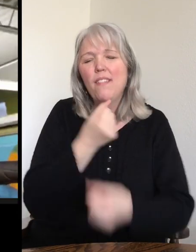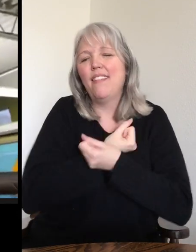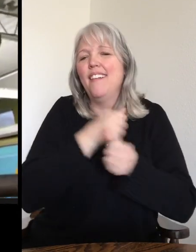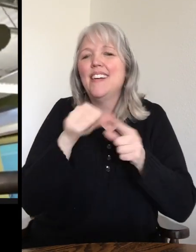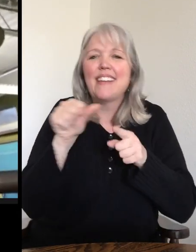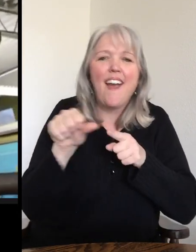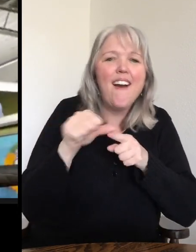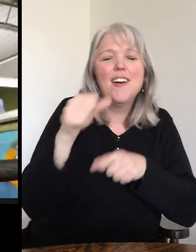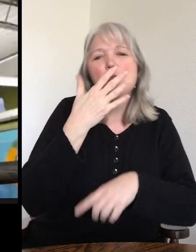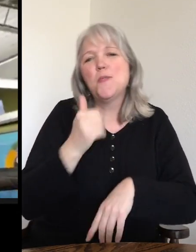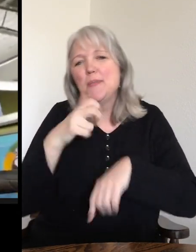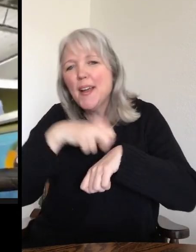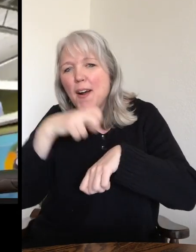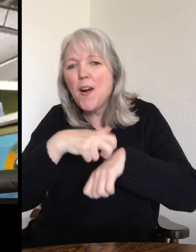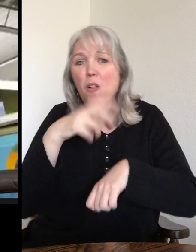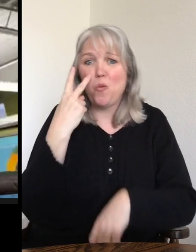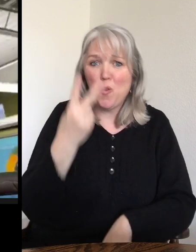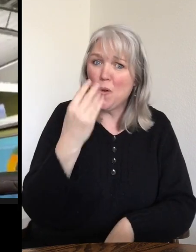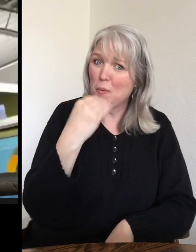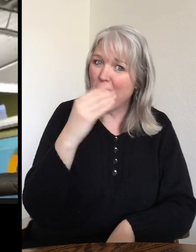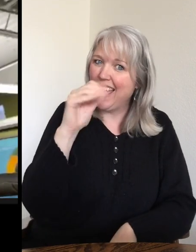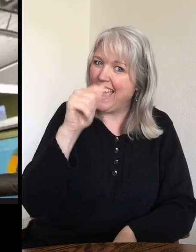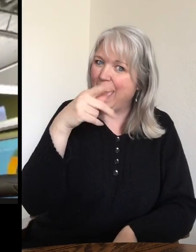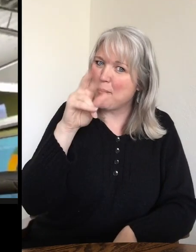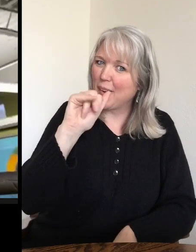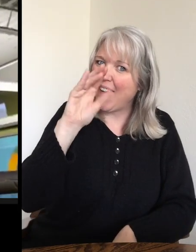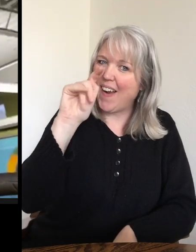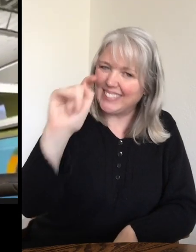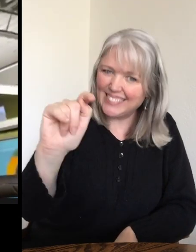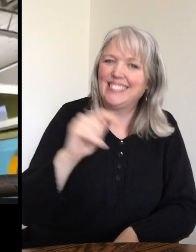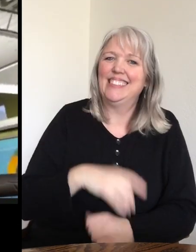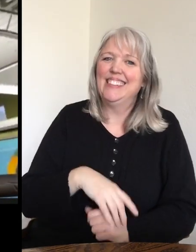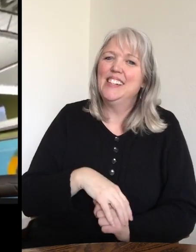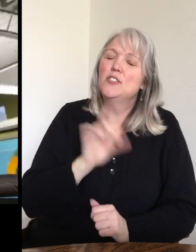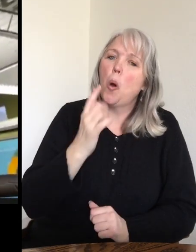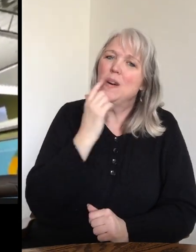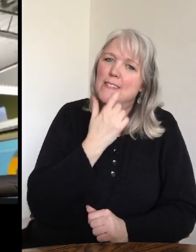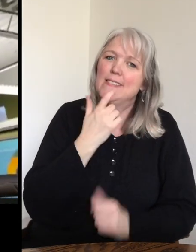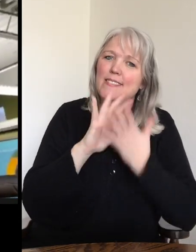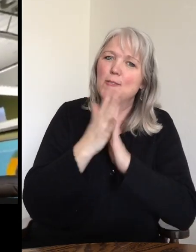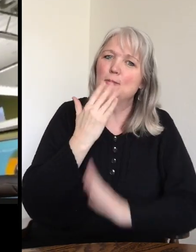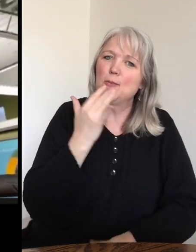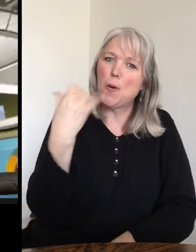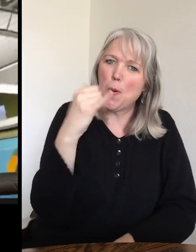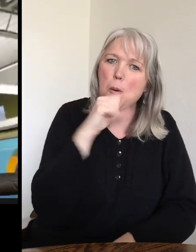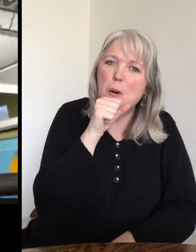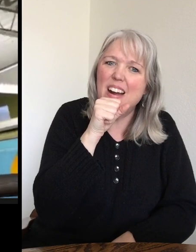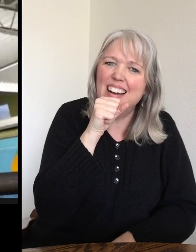loves carrots and sweet potato and even, look, apricot. So his teeth are orange, but that's okay because